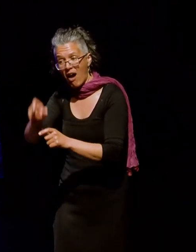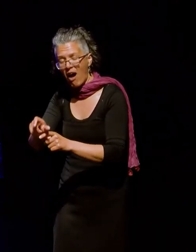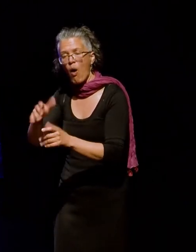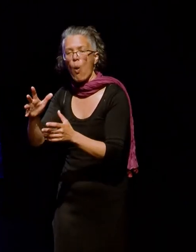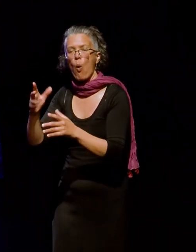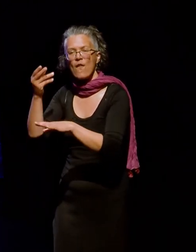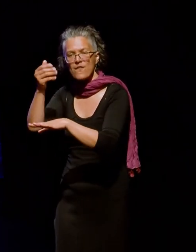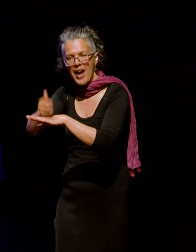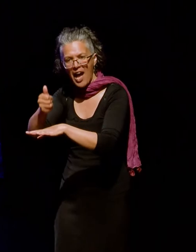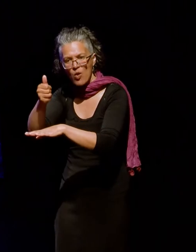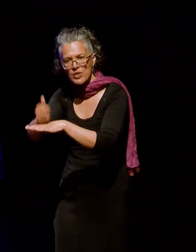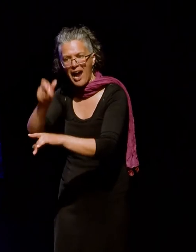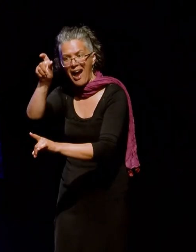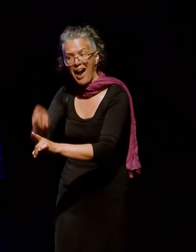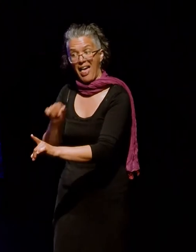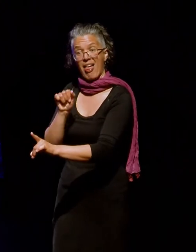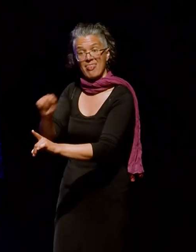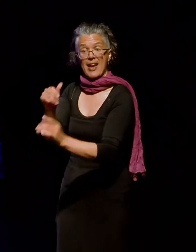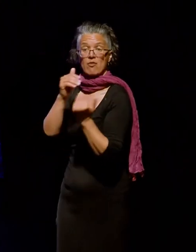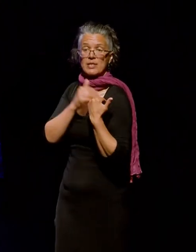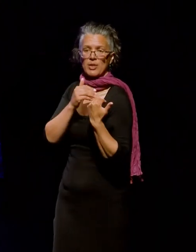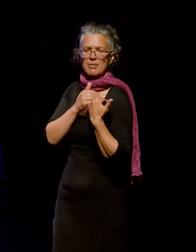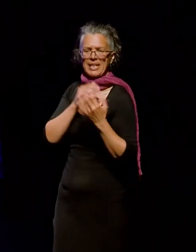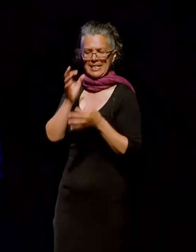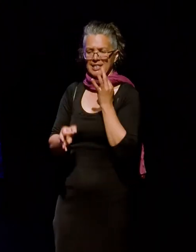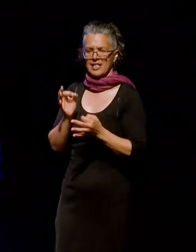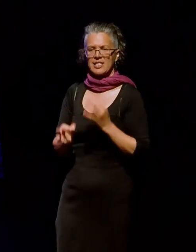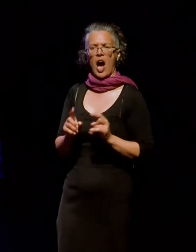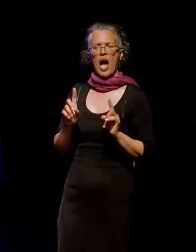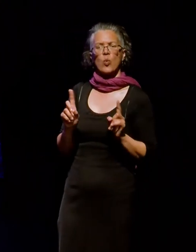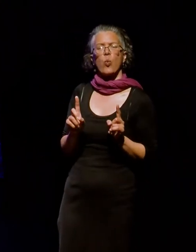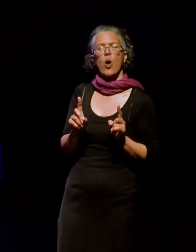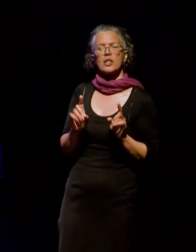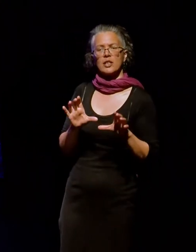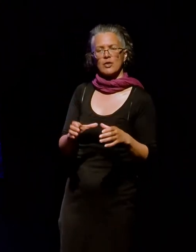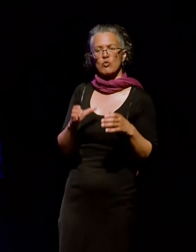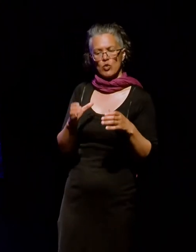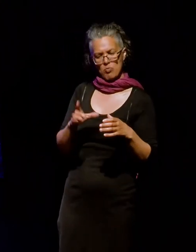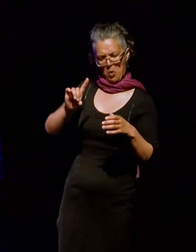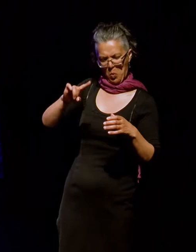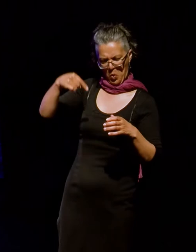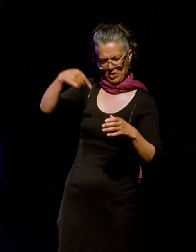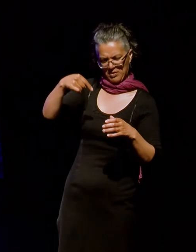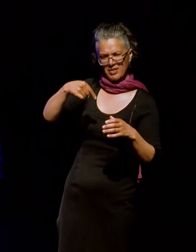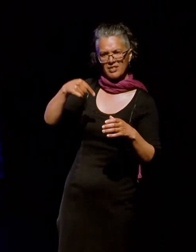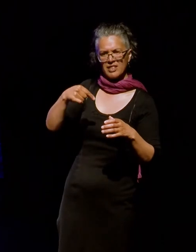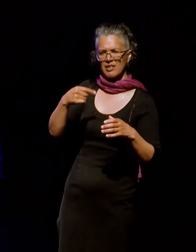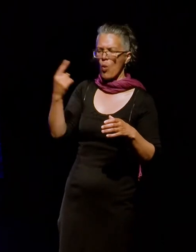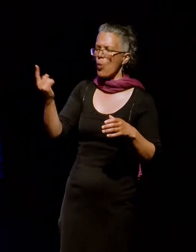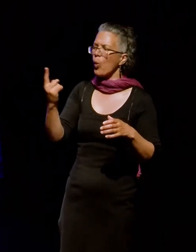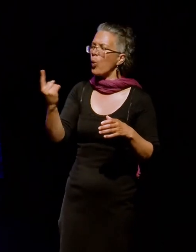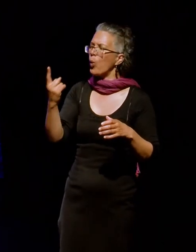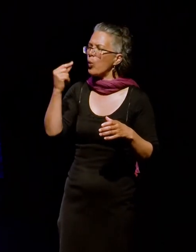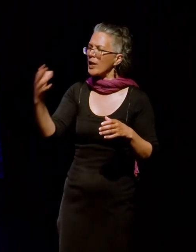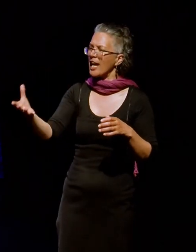who controls the process of framing. They choose the Facebook group in the first place. They choose what is documented